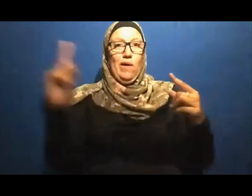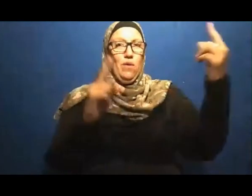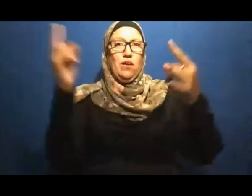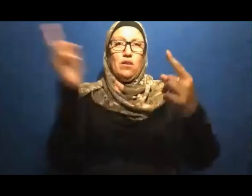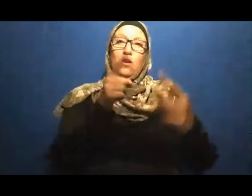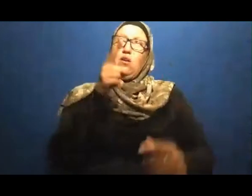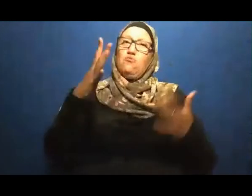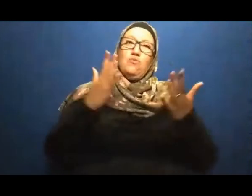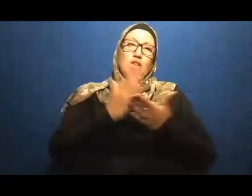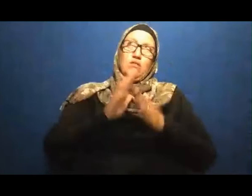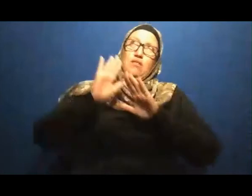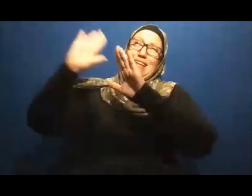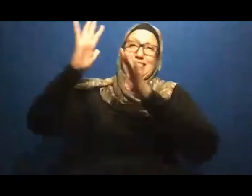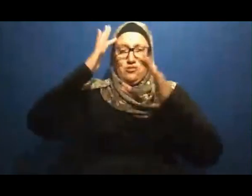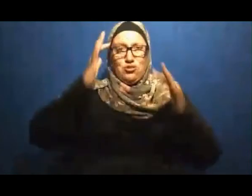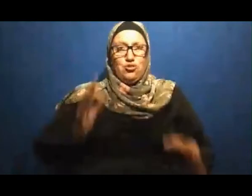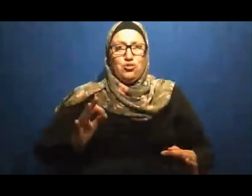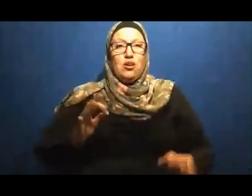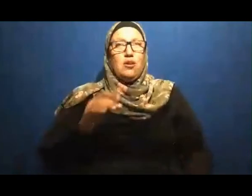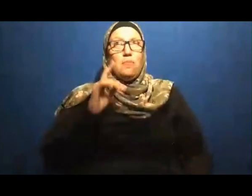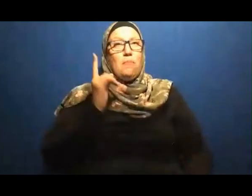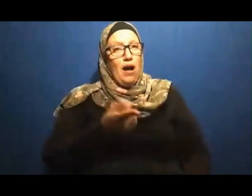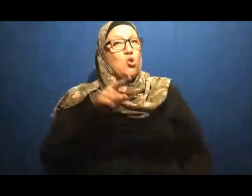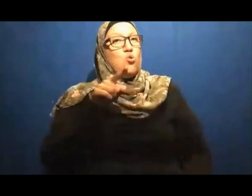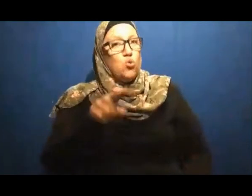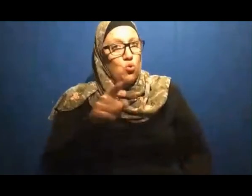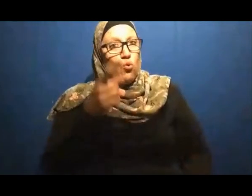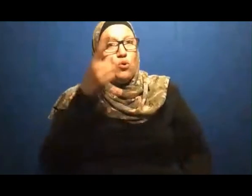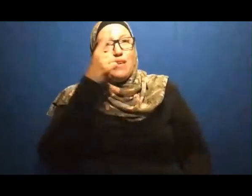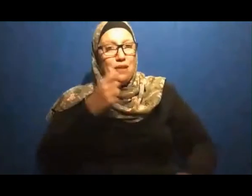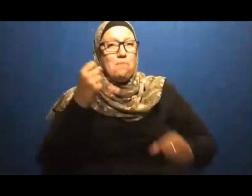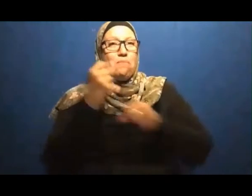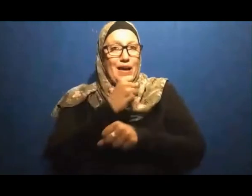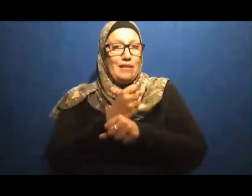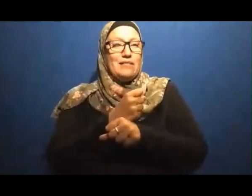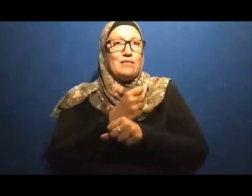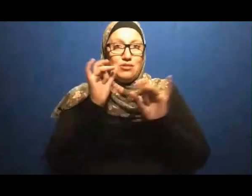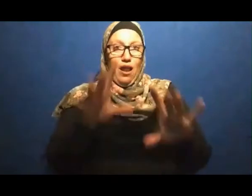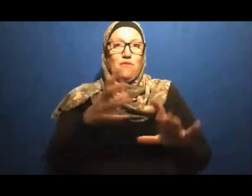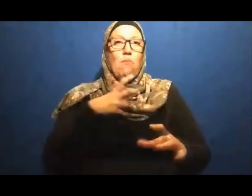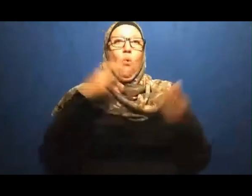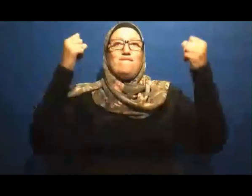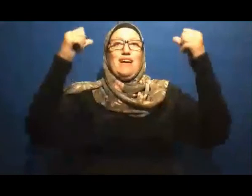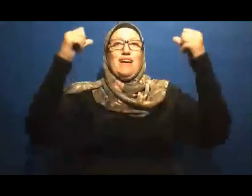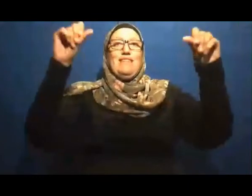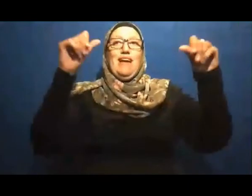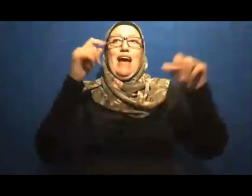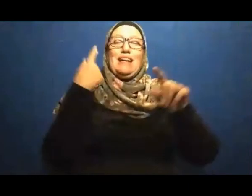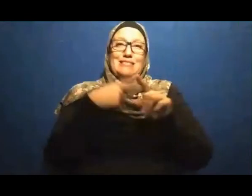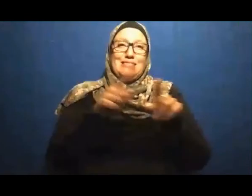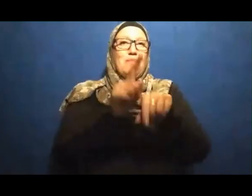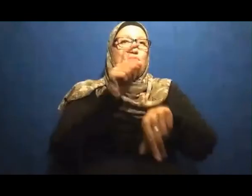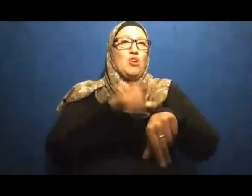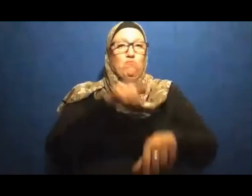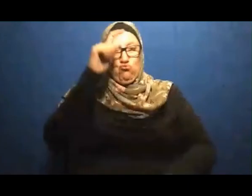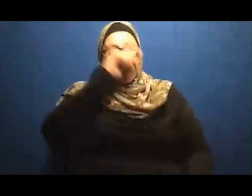Yes Normally God's Will Is To Make Them Effective But At The Same Time God Is Not Oblaged By His Laws